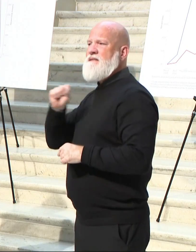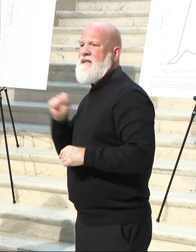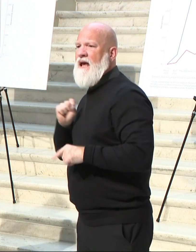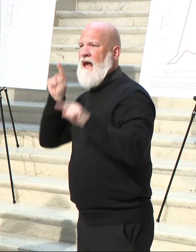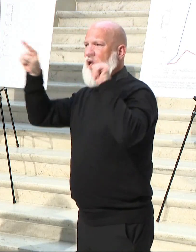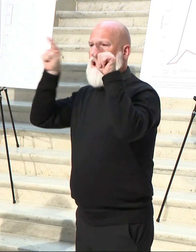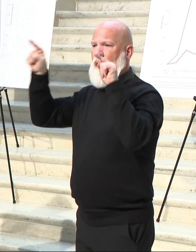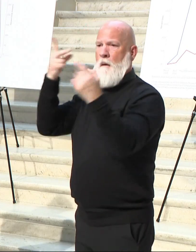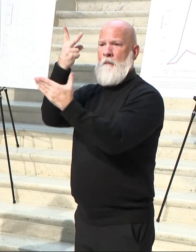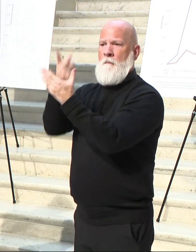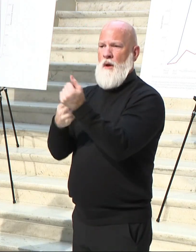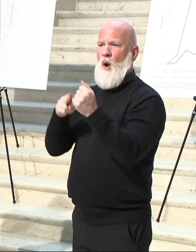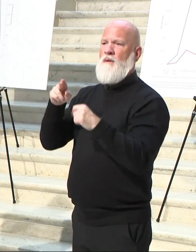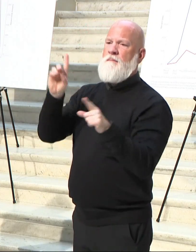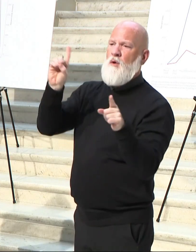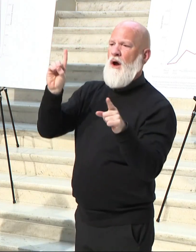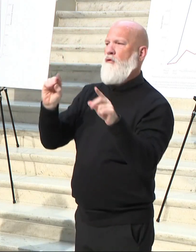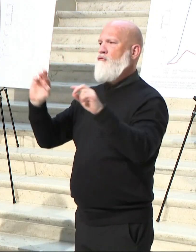process plays out.